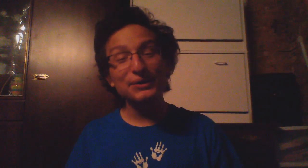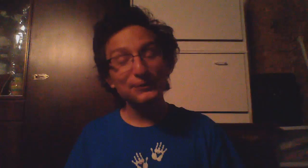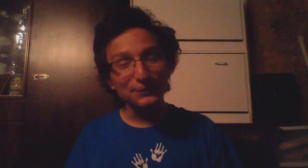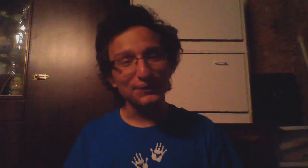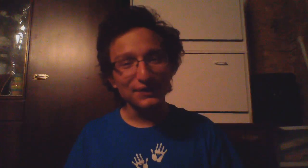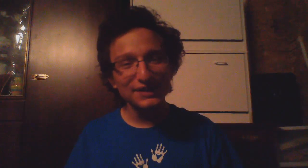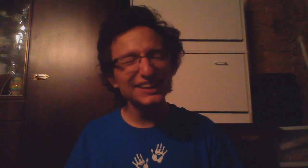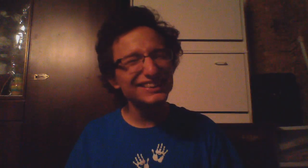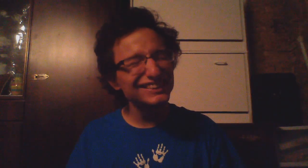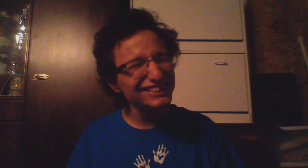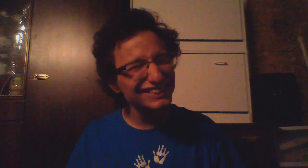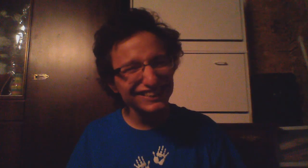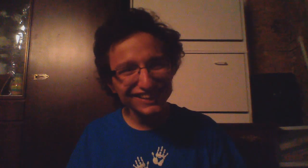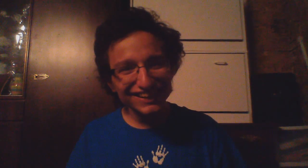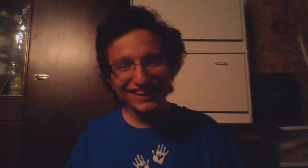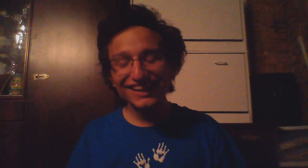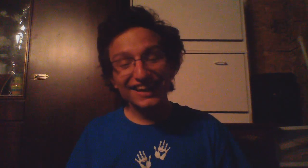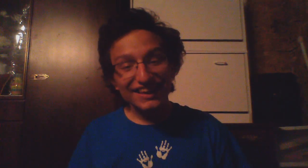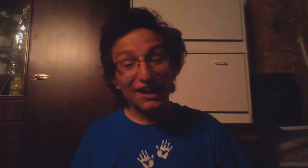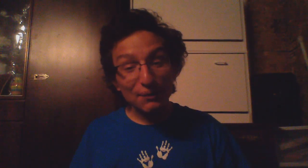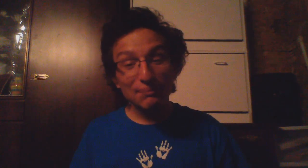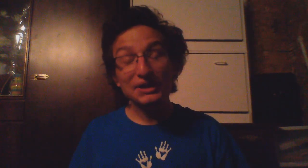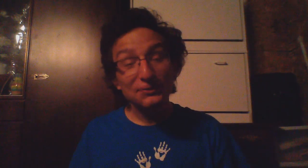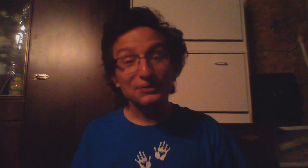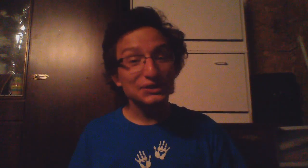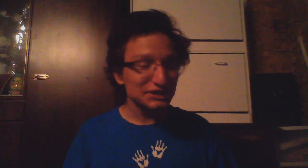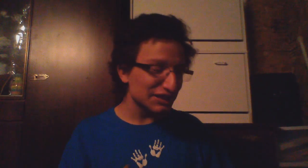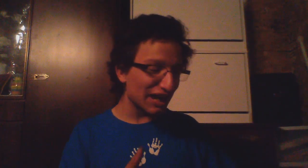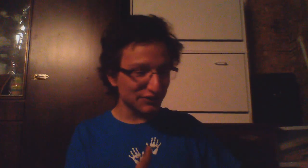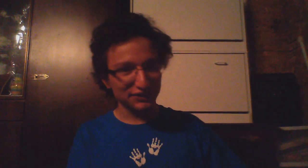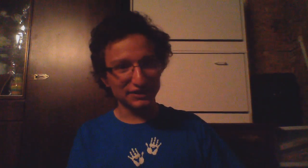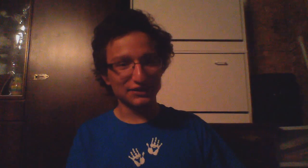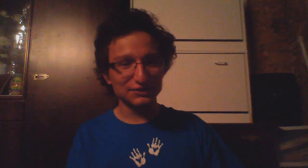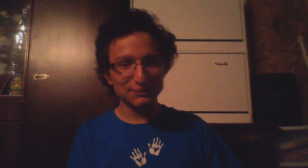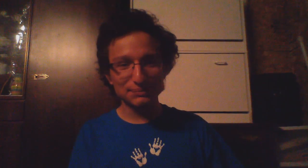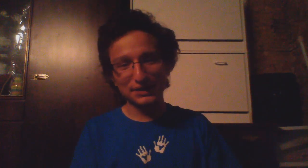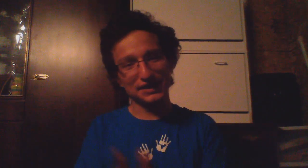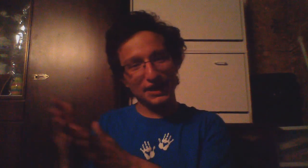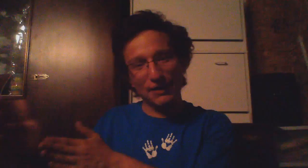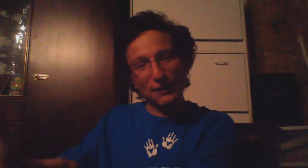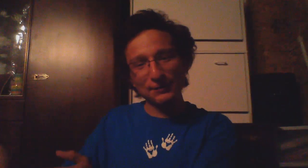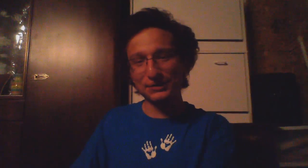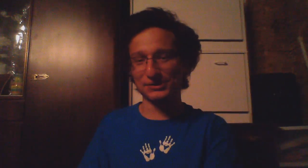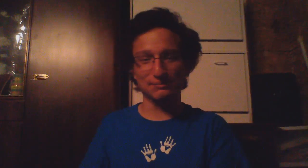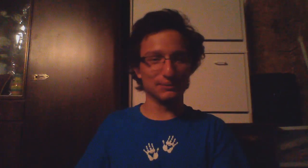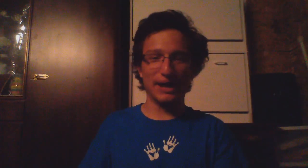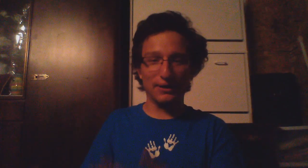cool that would have been cool just like I created this website and now I own YouTube somehow